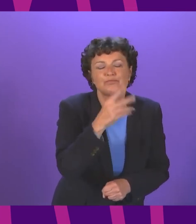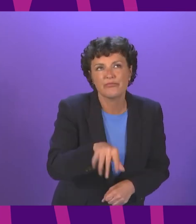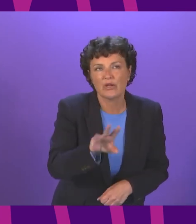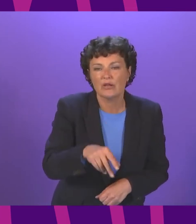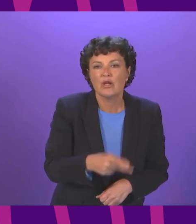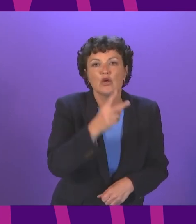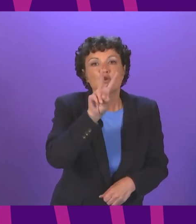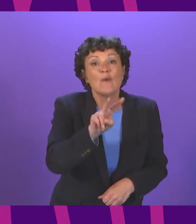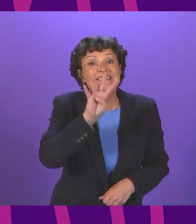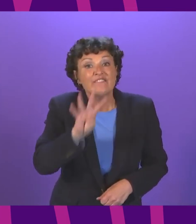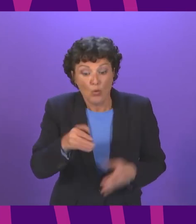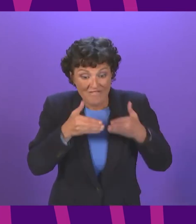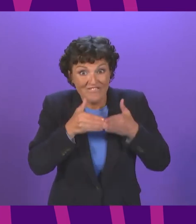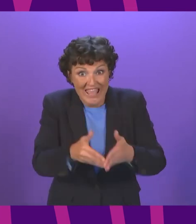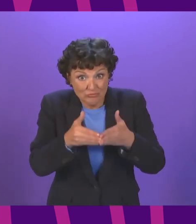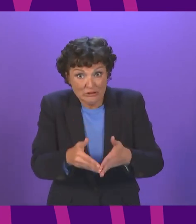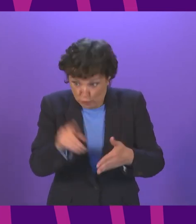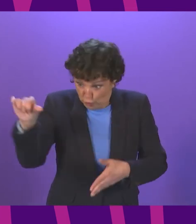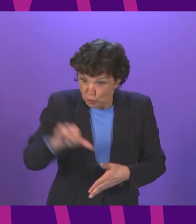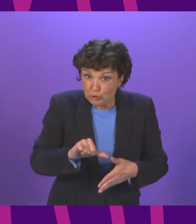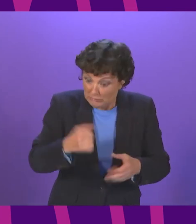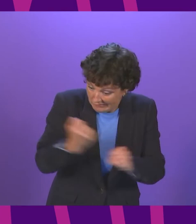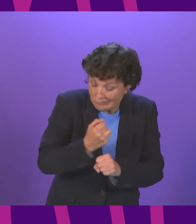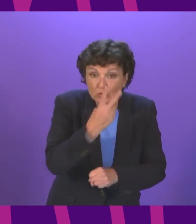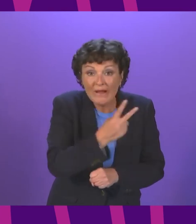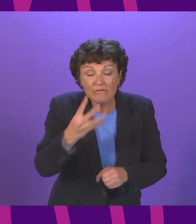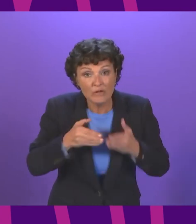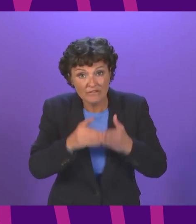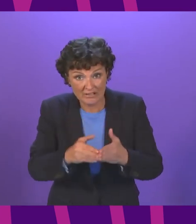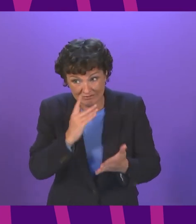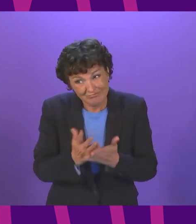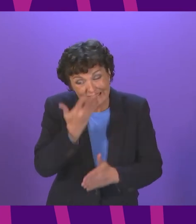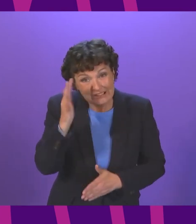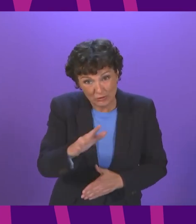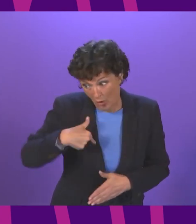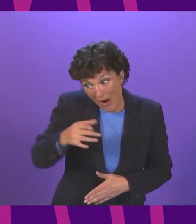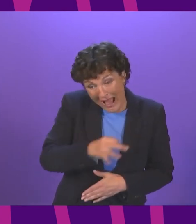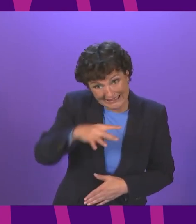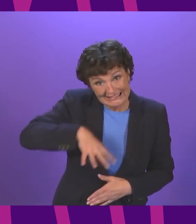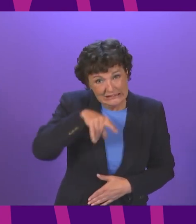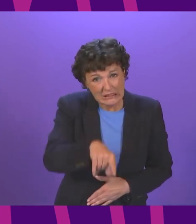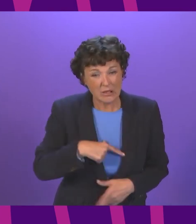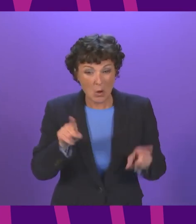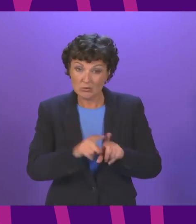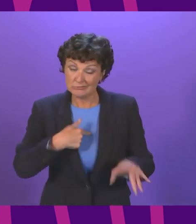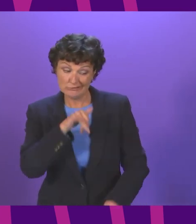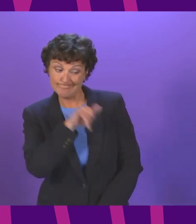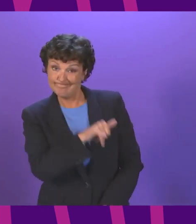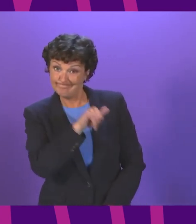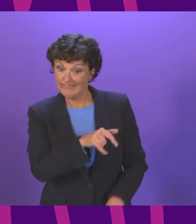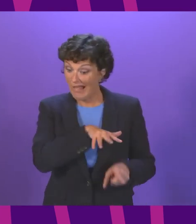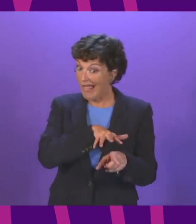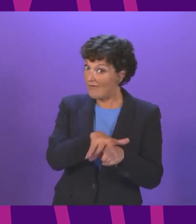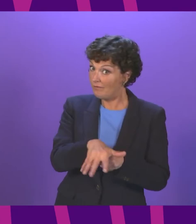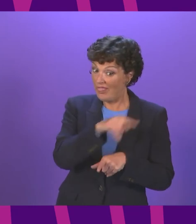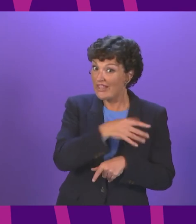peep no plan no mention of it and it's a disgrace and let me tell you I also have concerns about the influence this Green Party will have on our